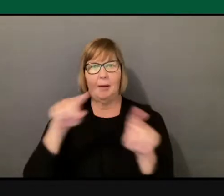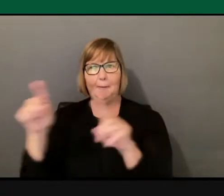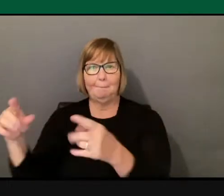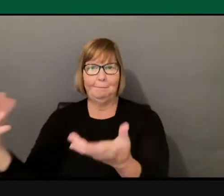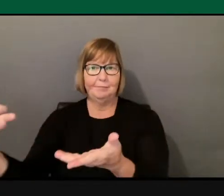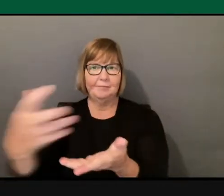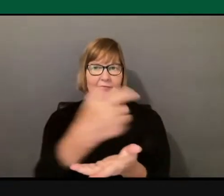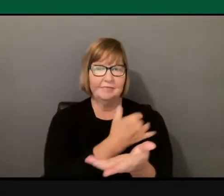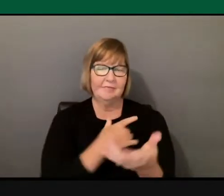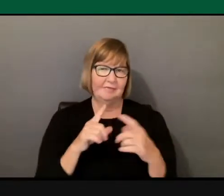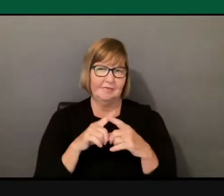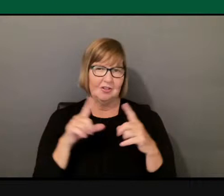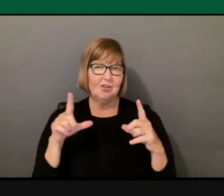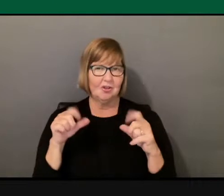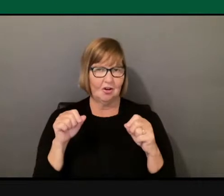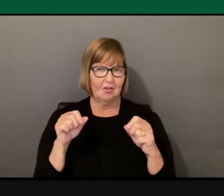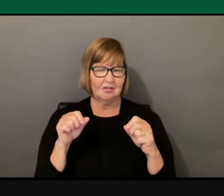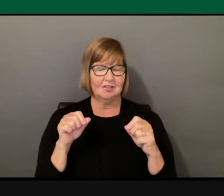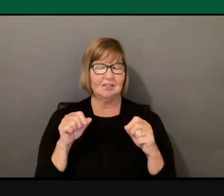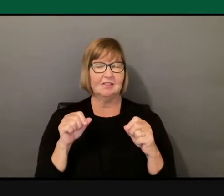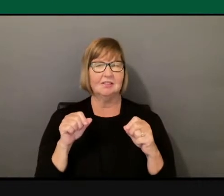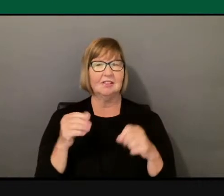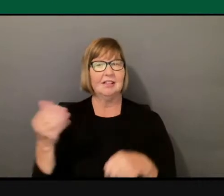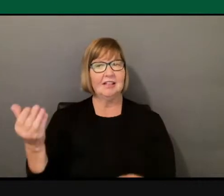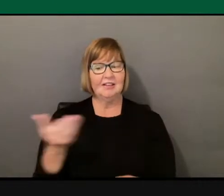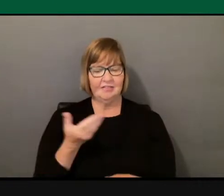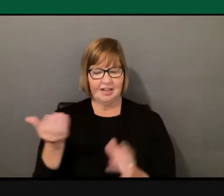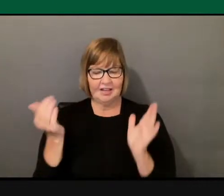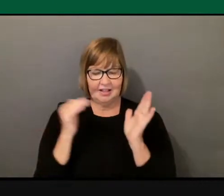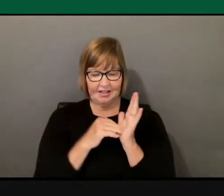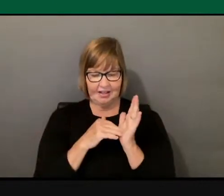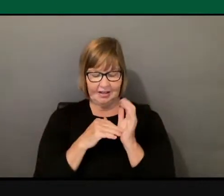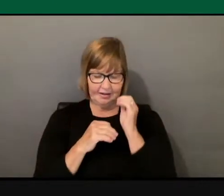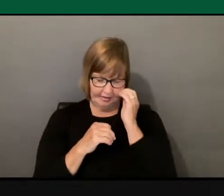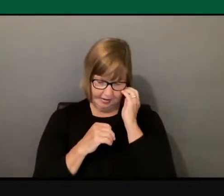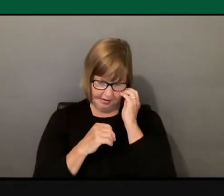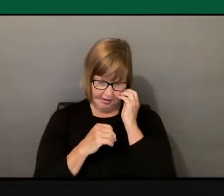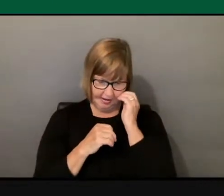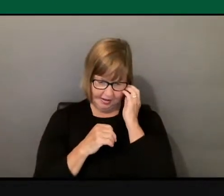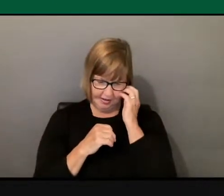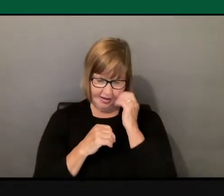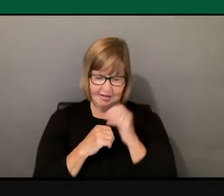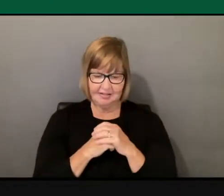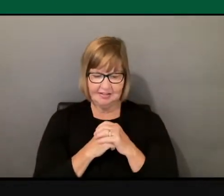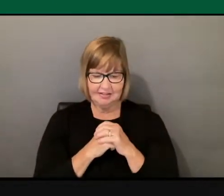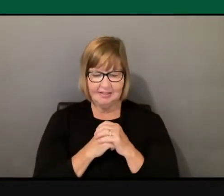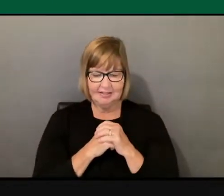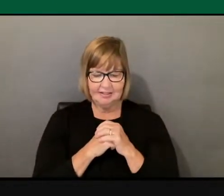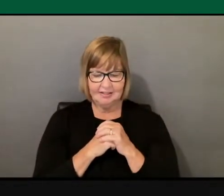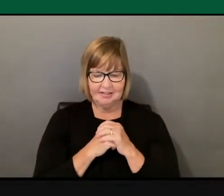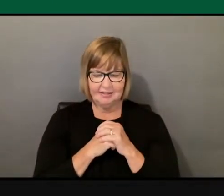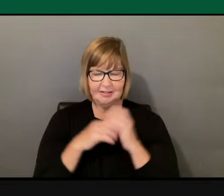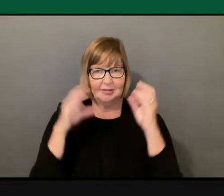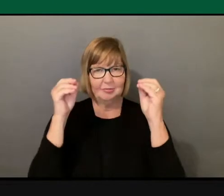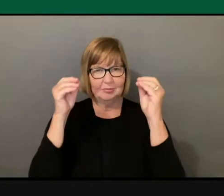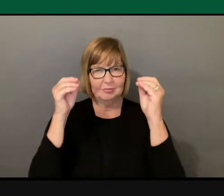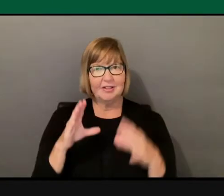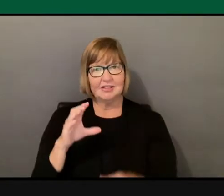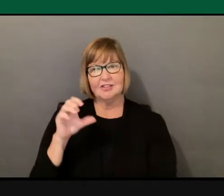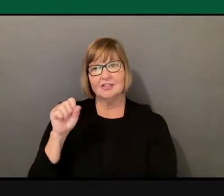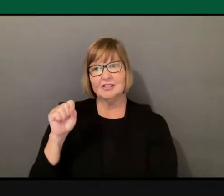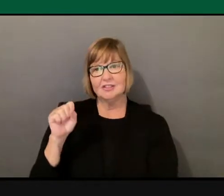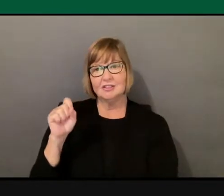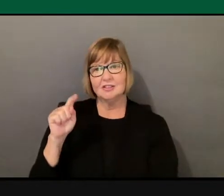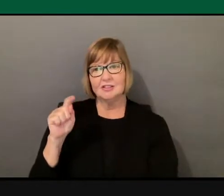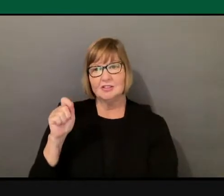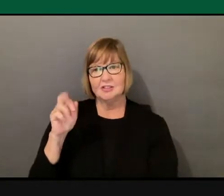And now I'd like to invite back our moderator, Professor Stark, as well as